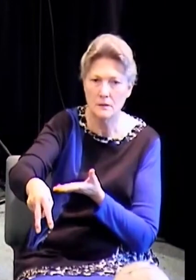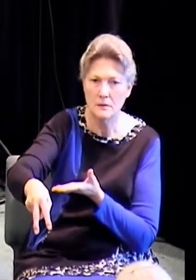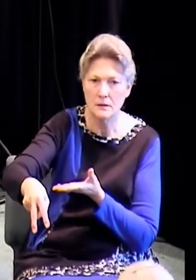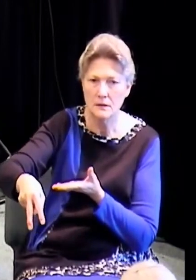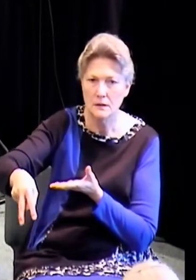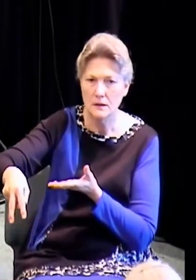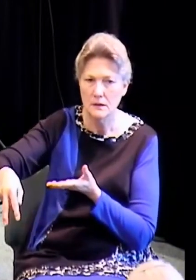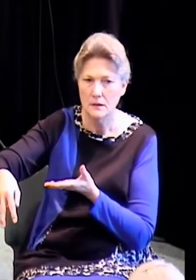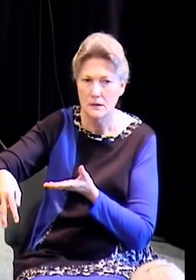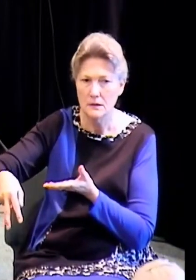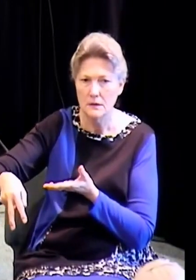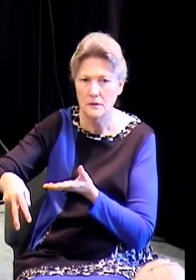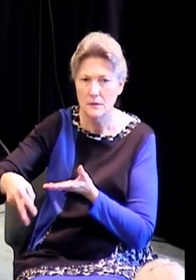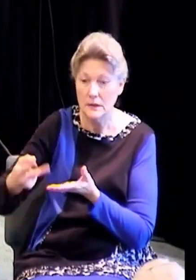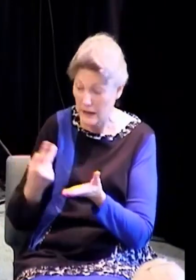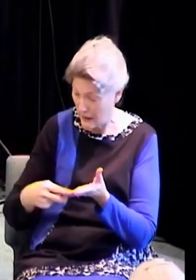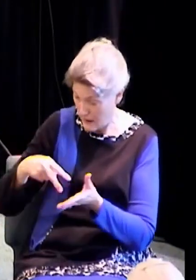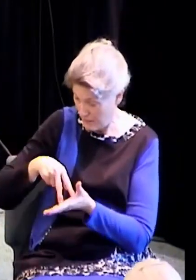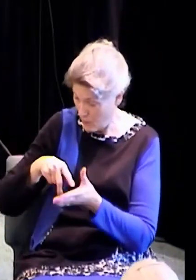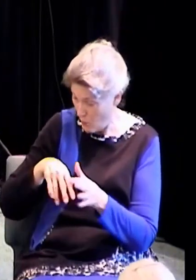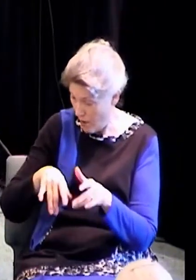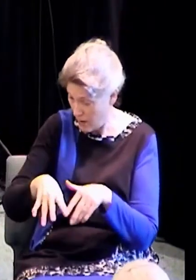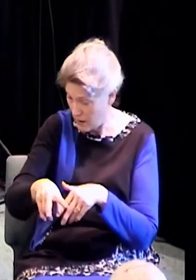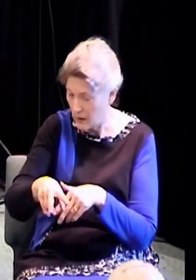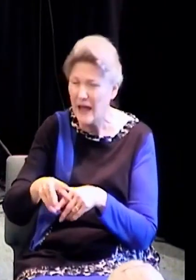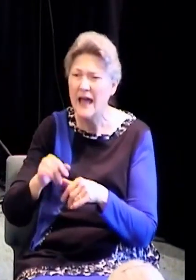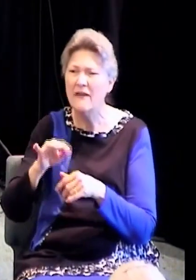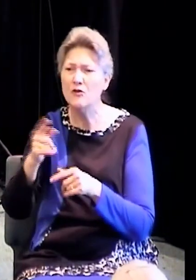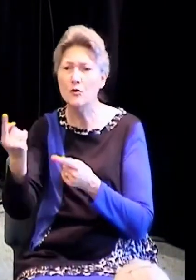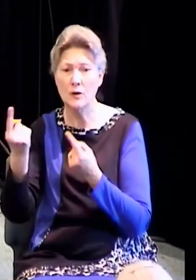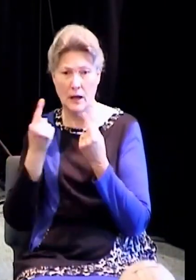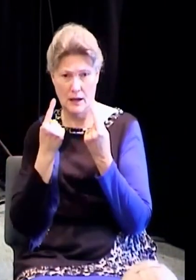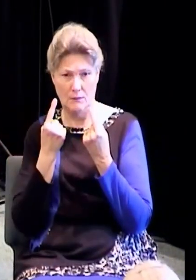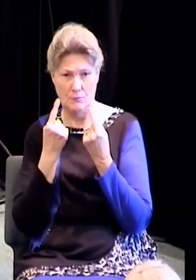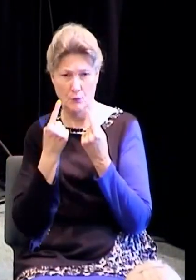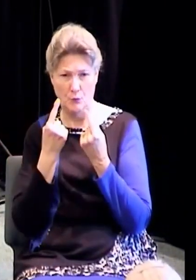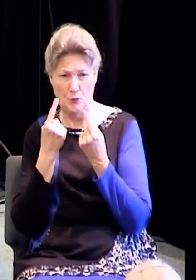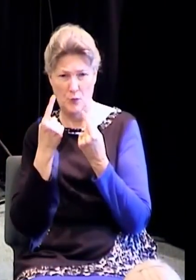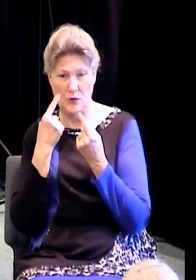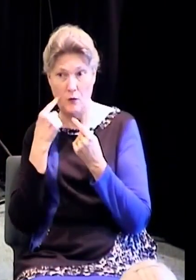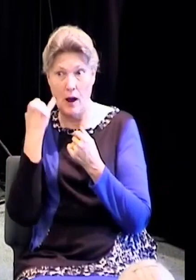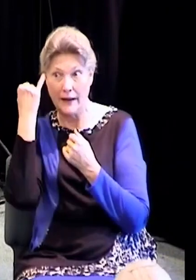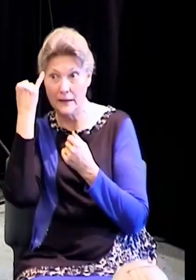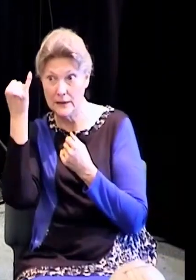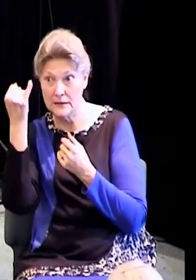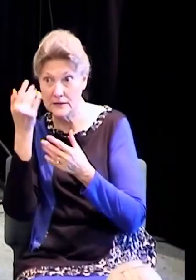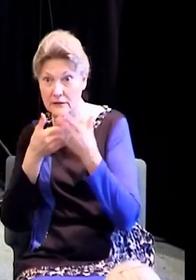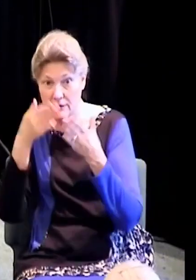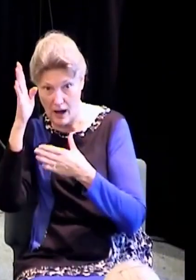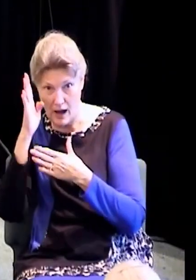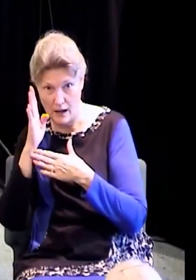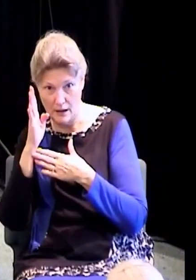walk. You came today with your preconceived ideas of what God wanted to give you.